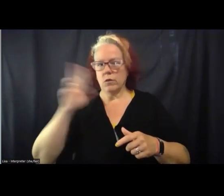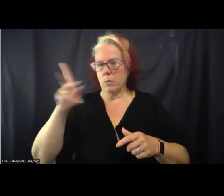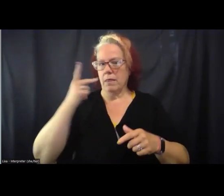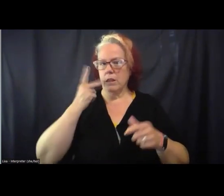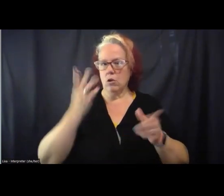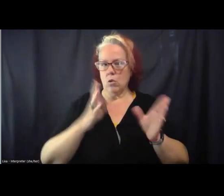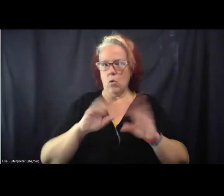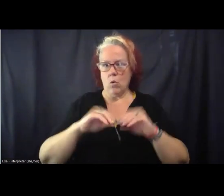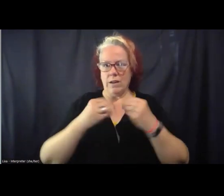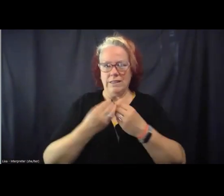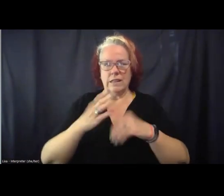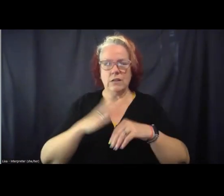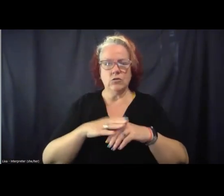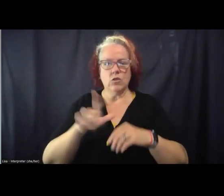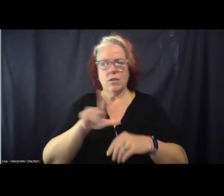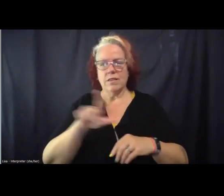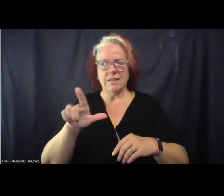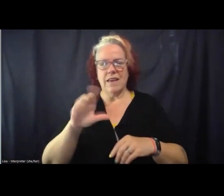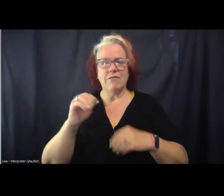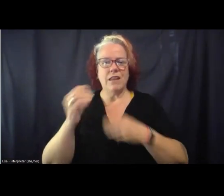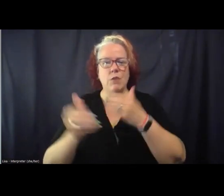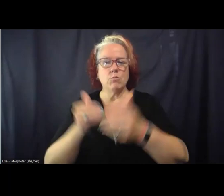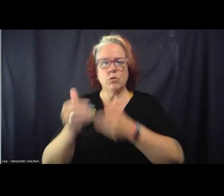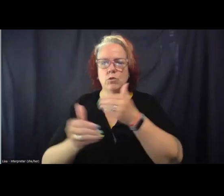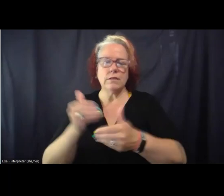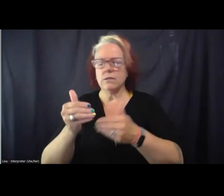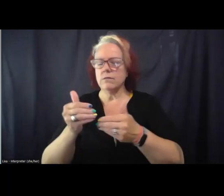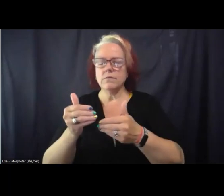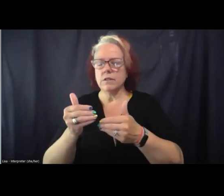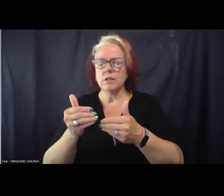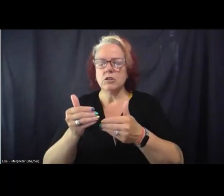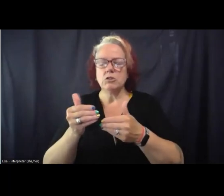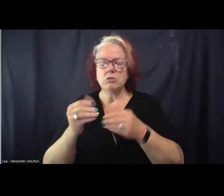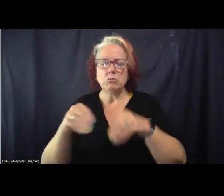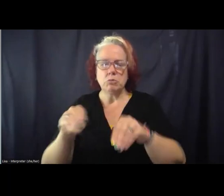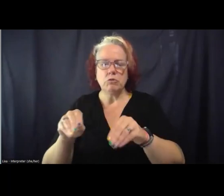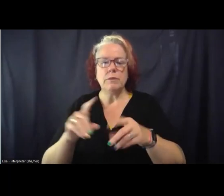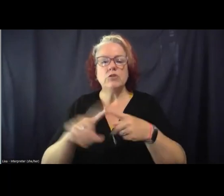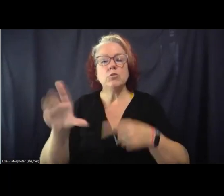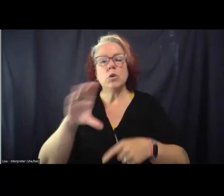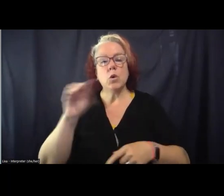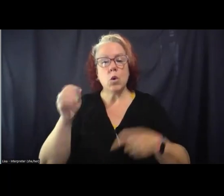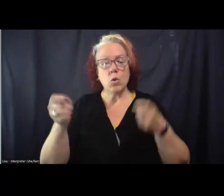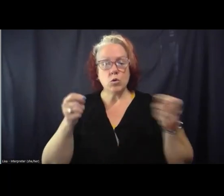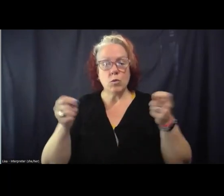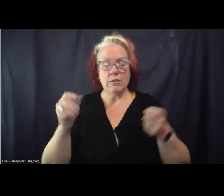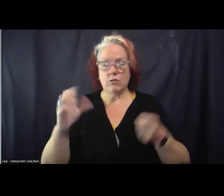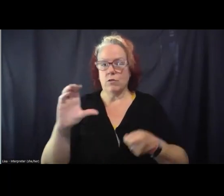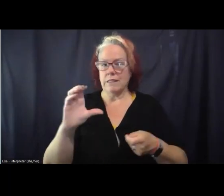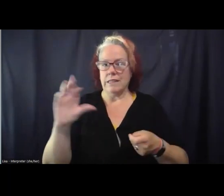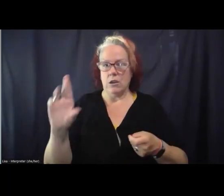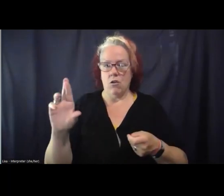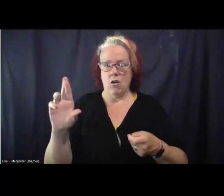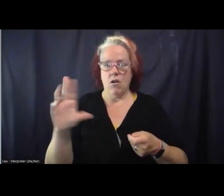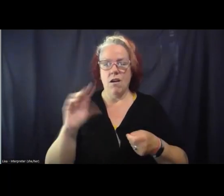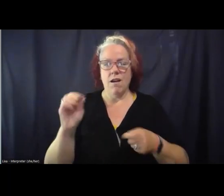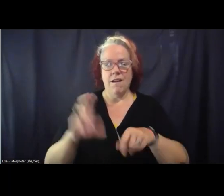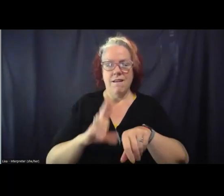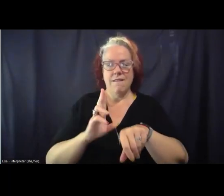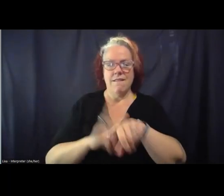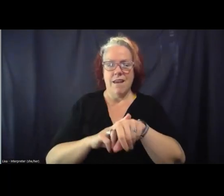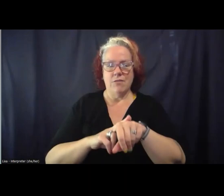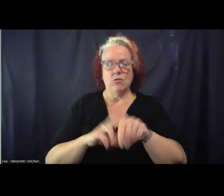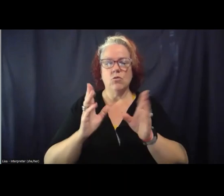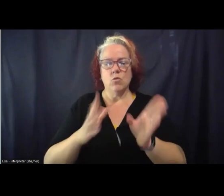on the left and progressive social movements. She was co-director of Critical Resistance, a national organization